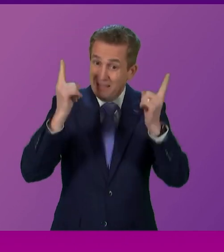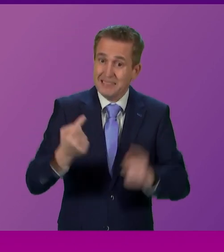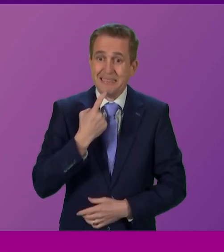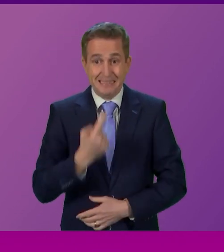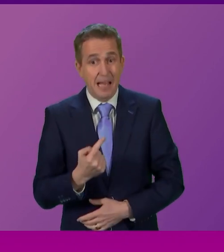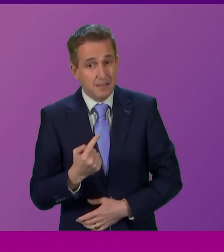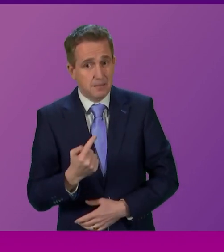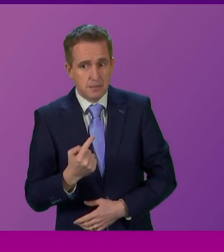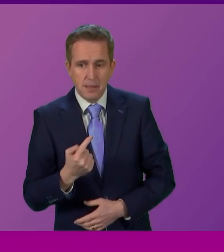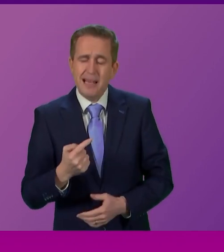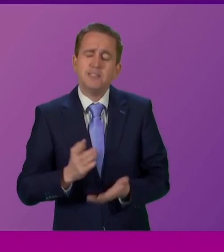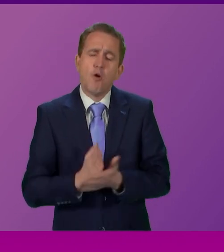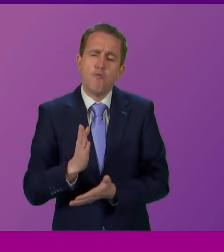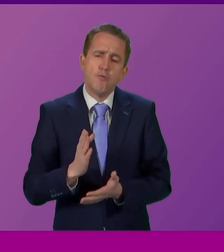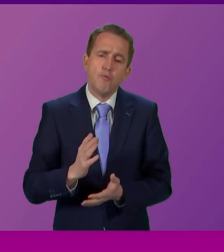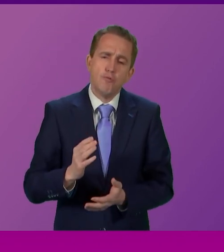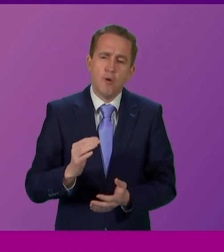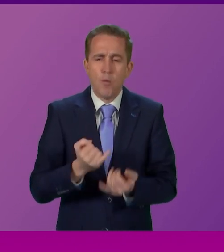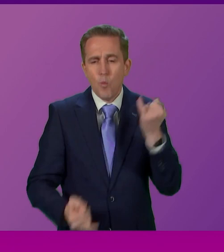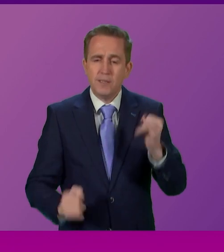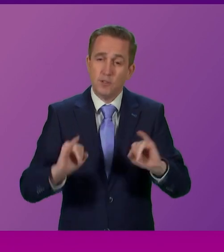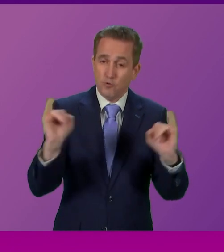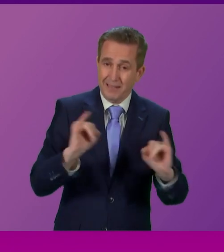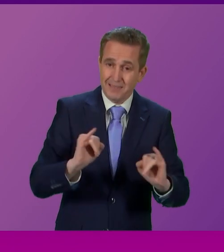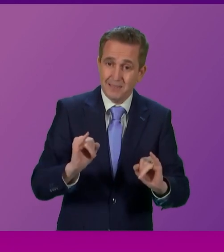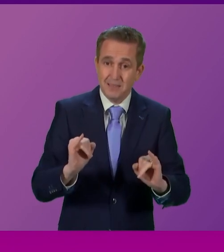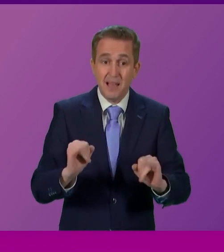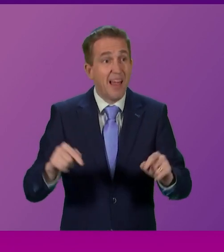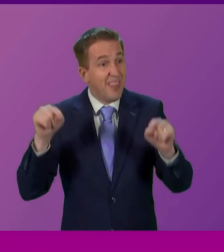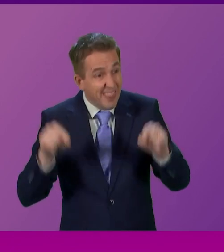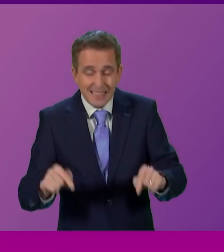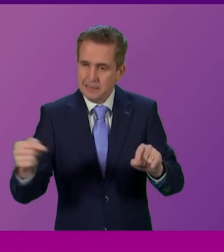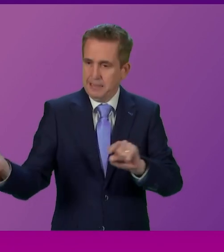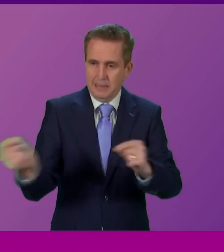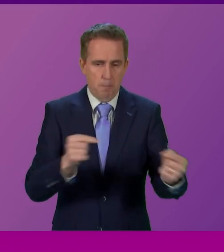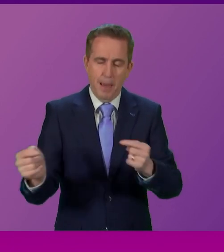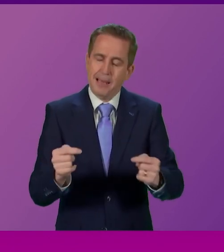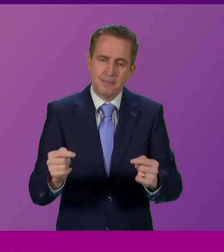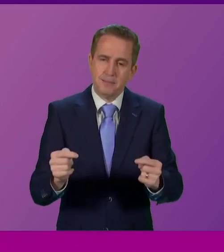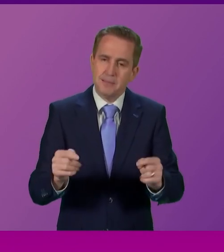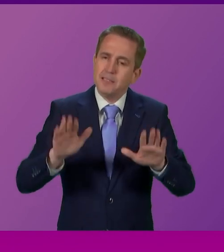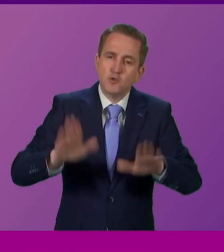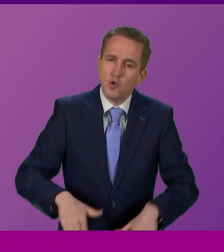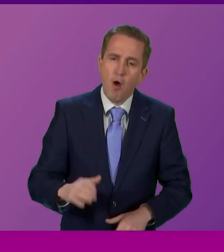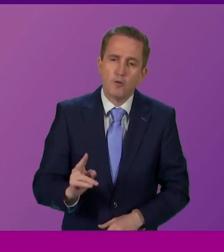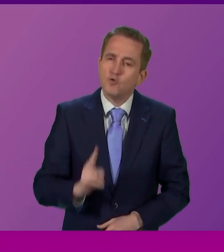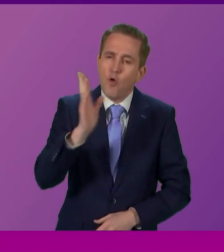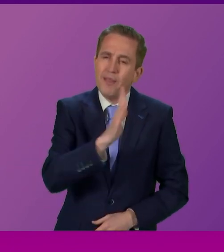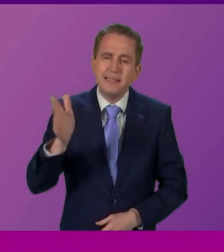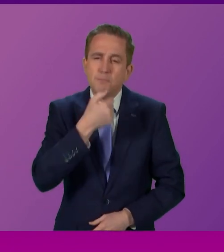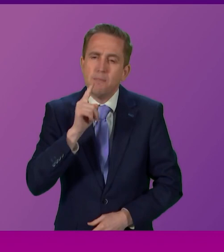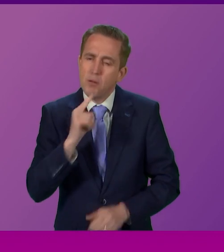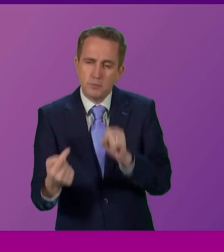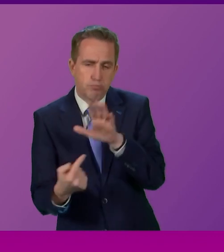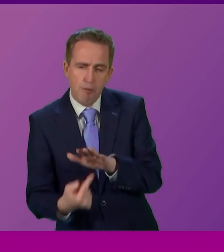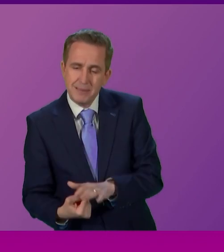unprecedented crisis. And this debate is not the priority of people across the North East or across the